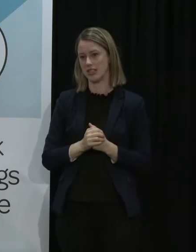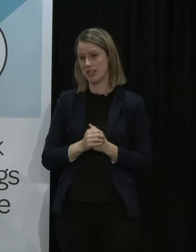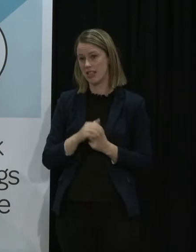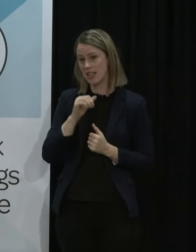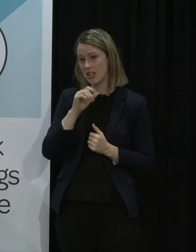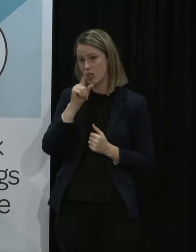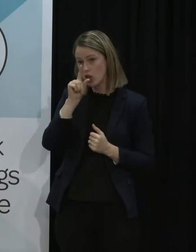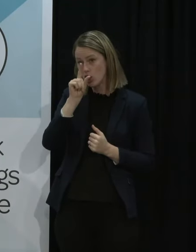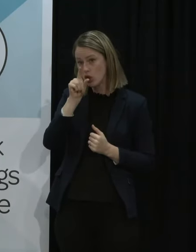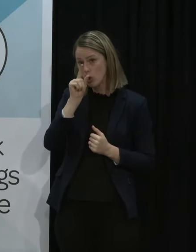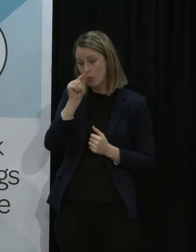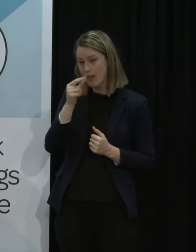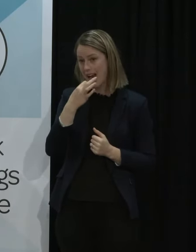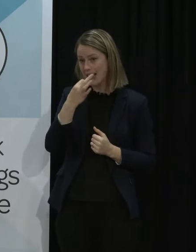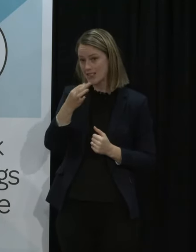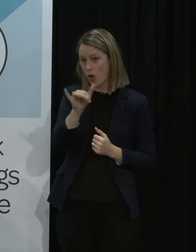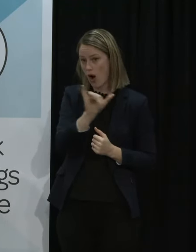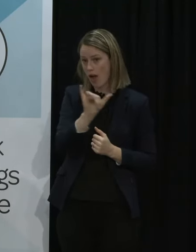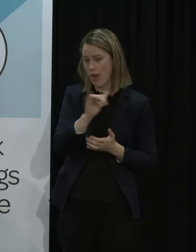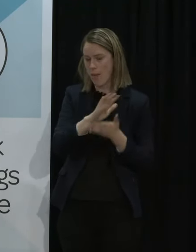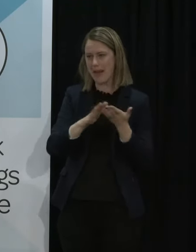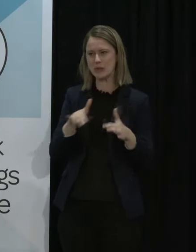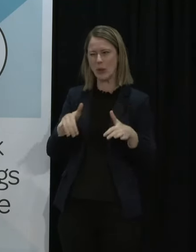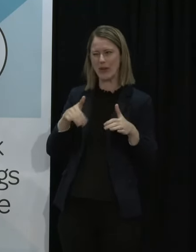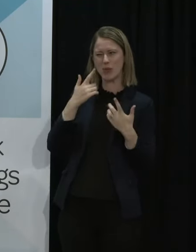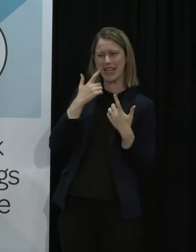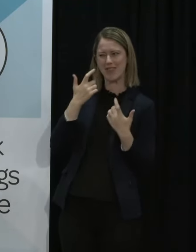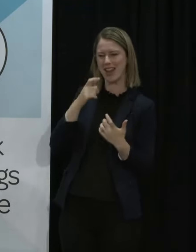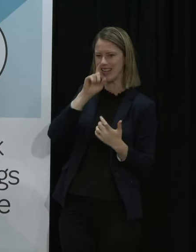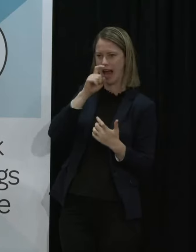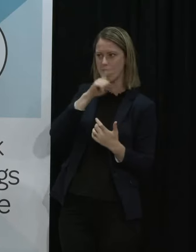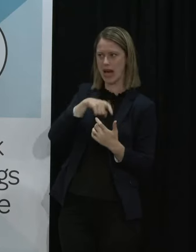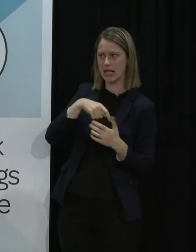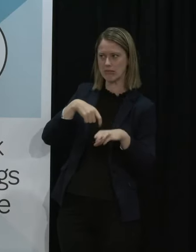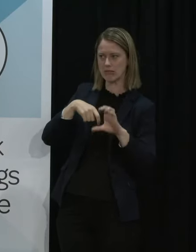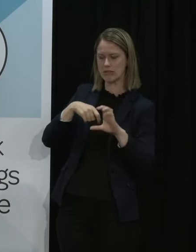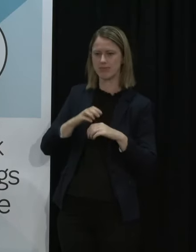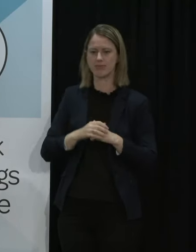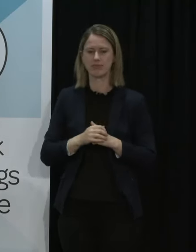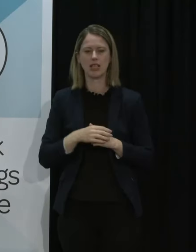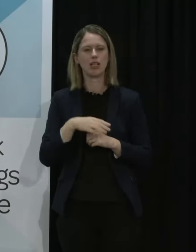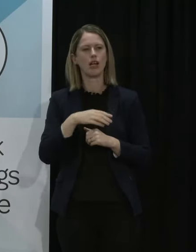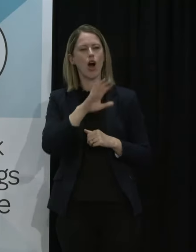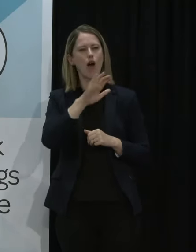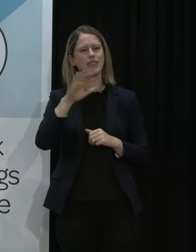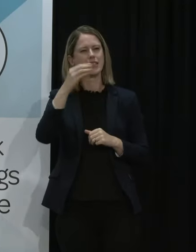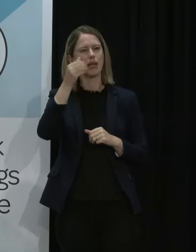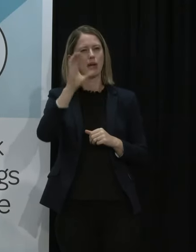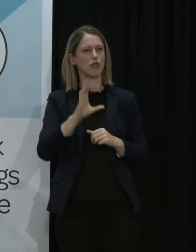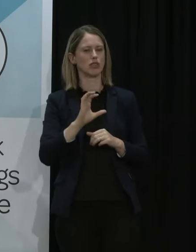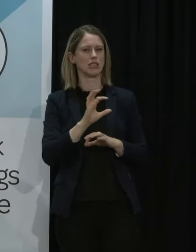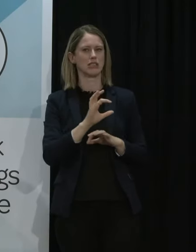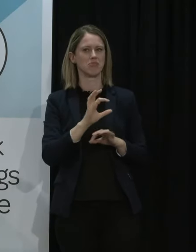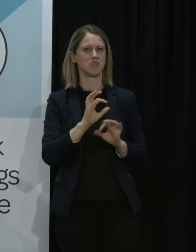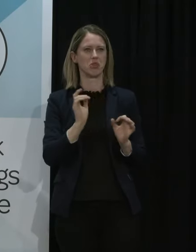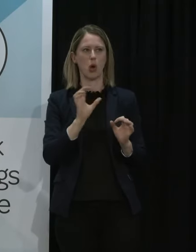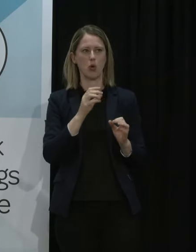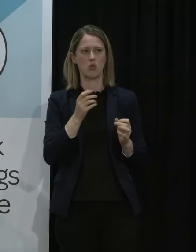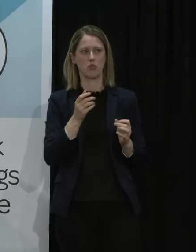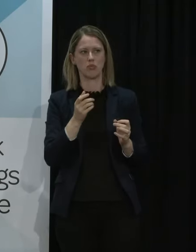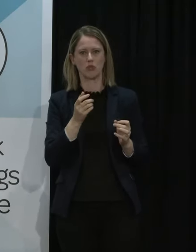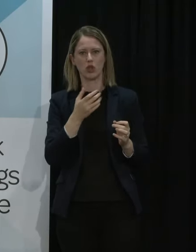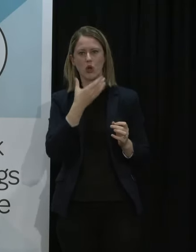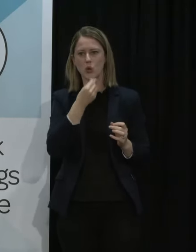point could be asked for either is an extra mechanism some countries do neither and have continued to successfully operate